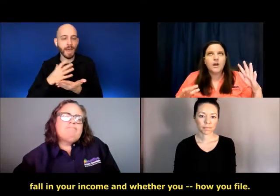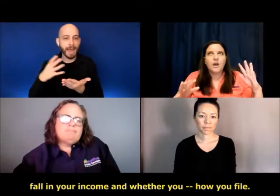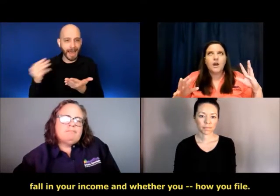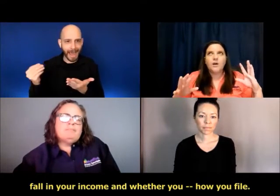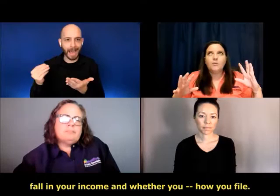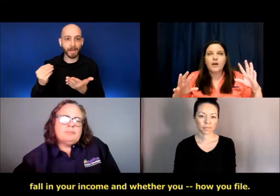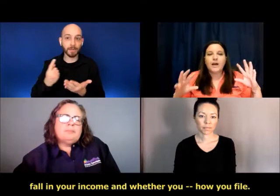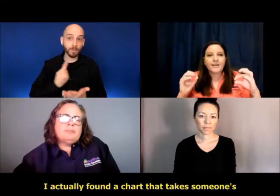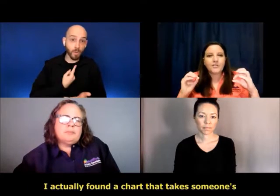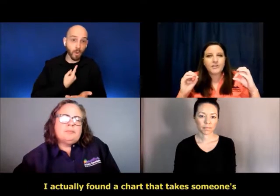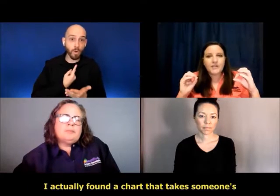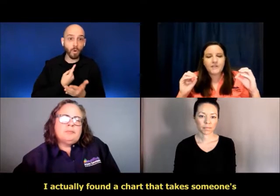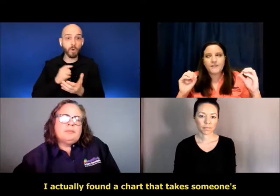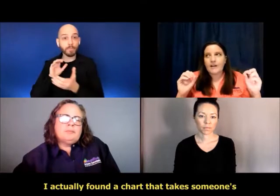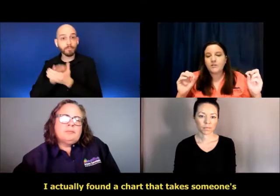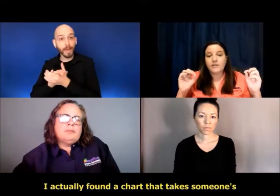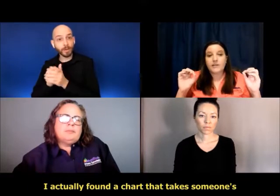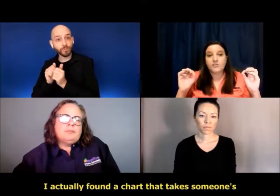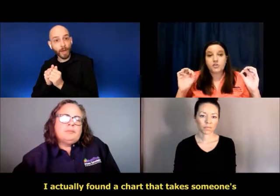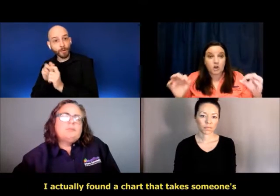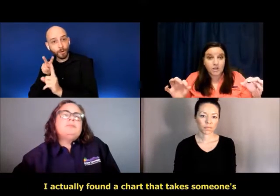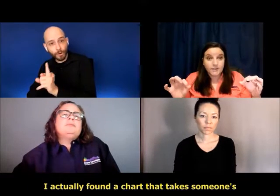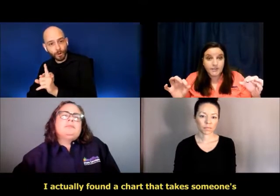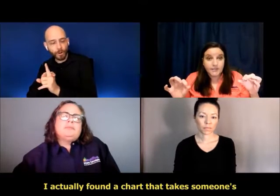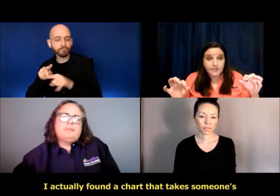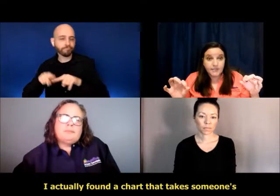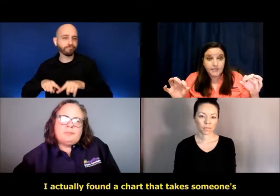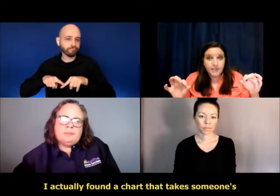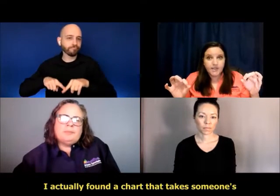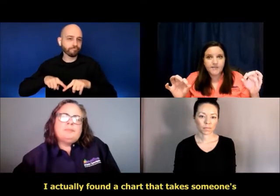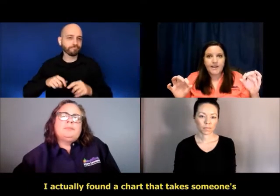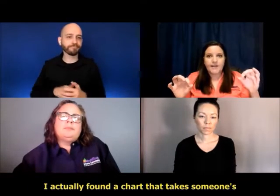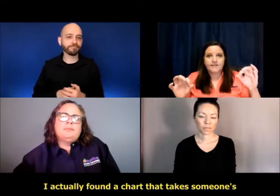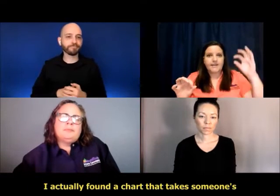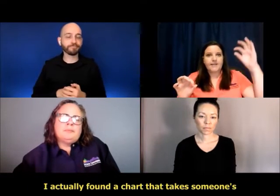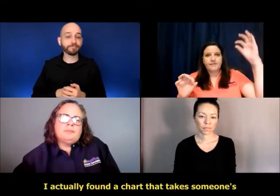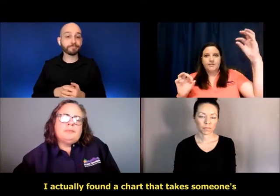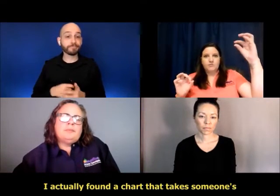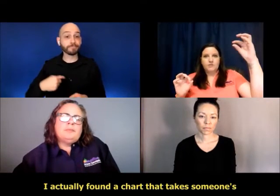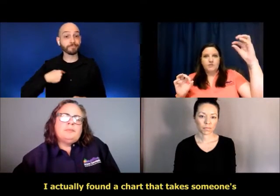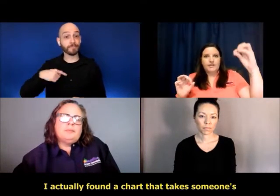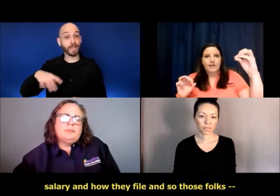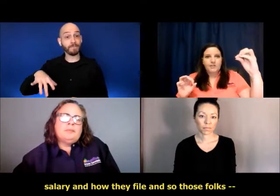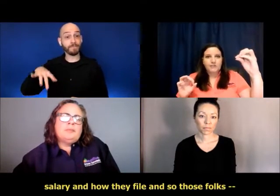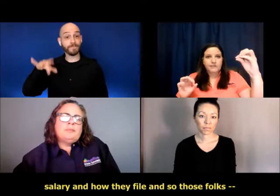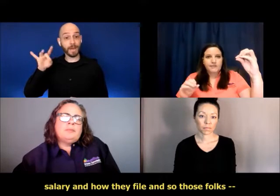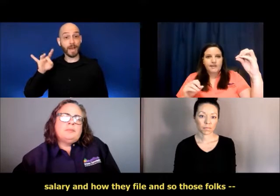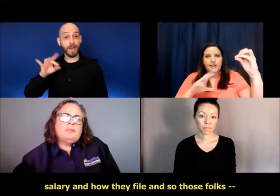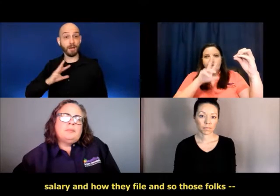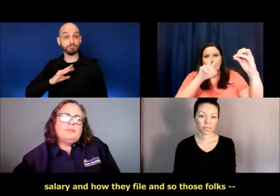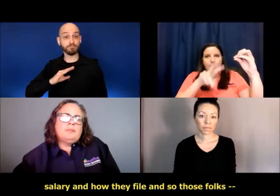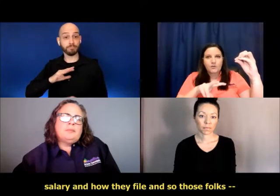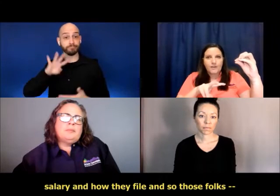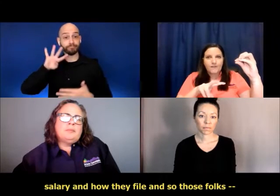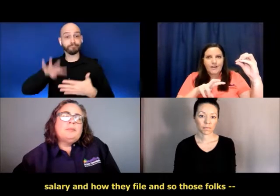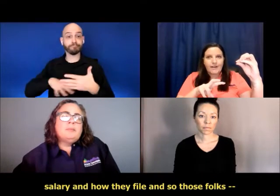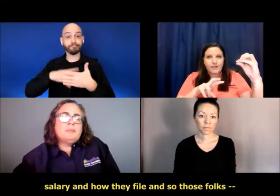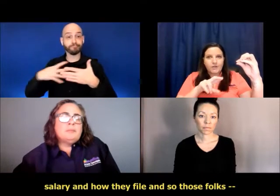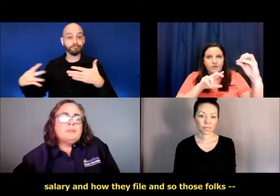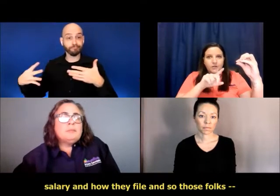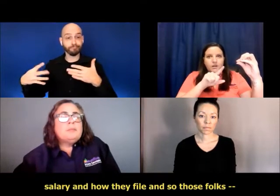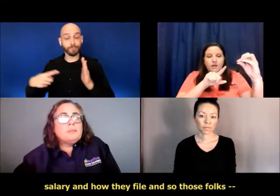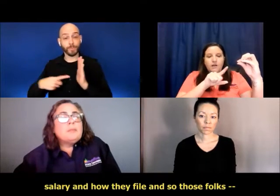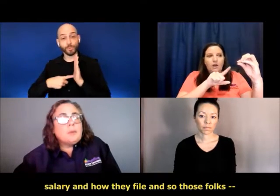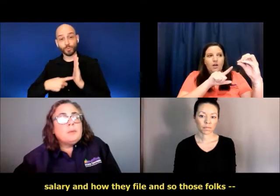Um, I actually found a chart that takes someone's salary and how they